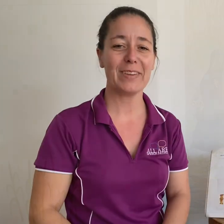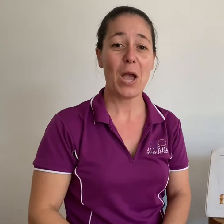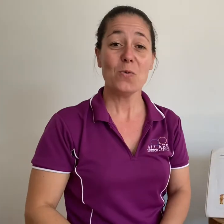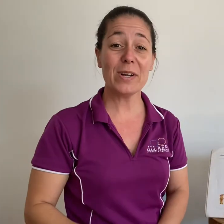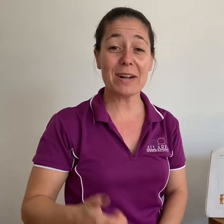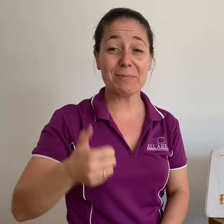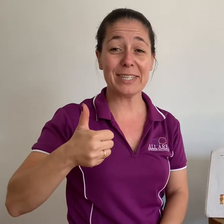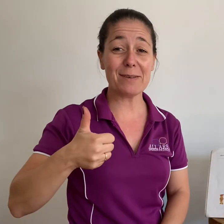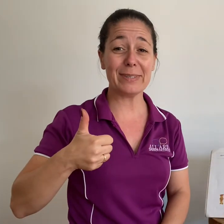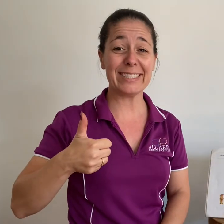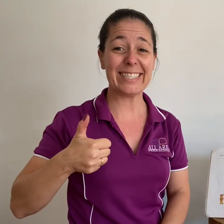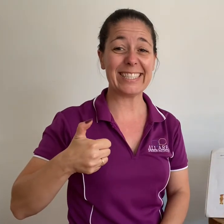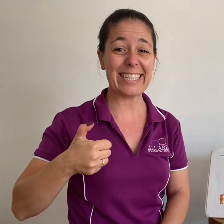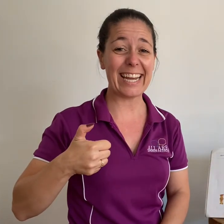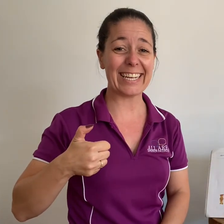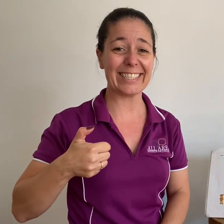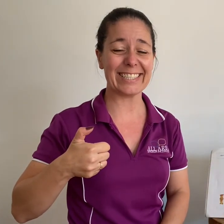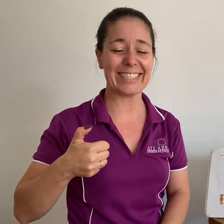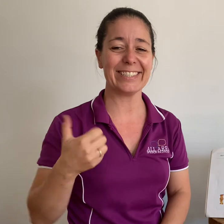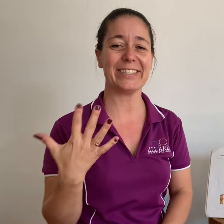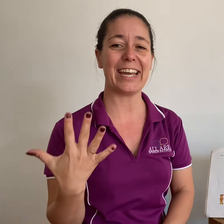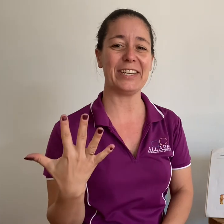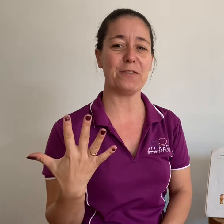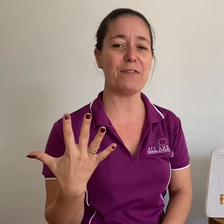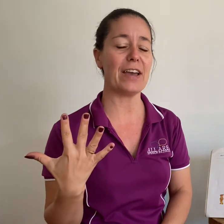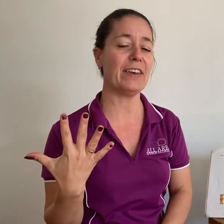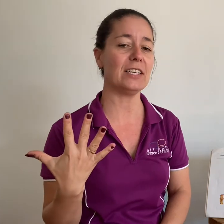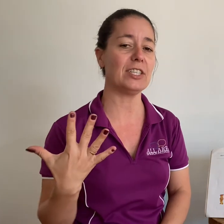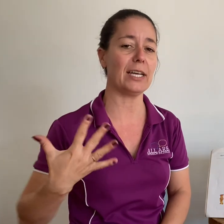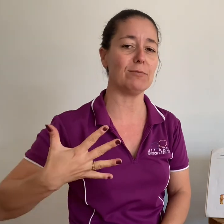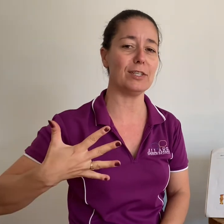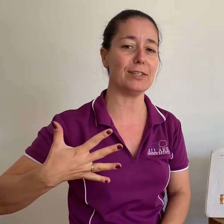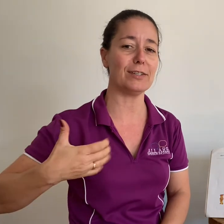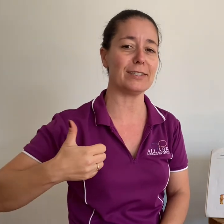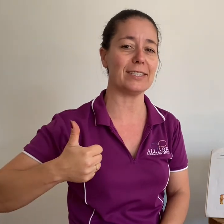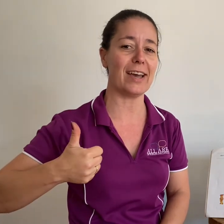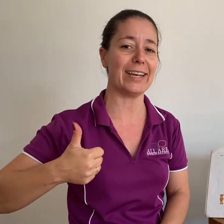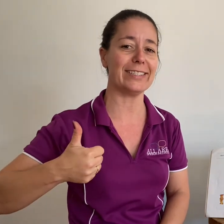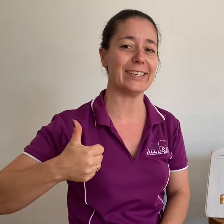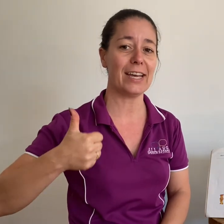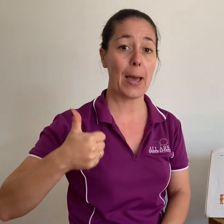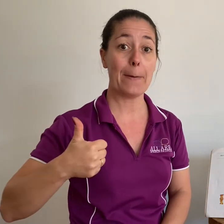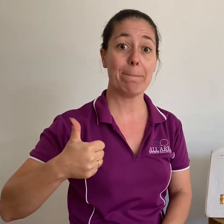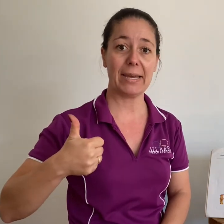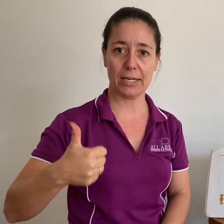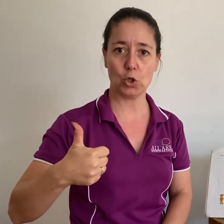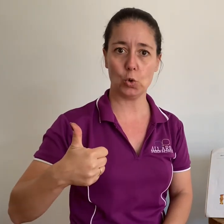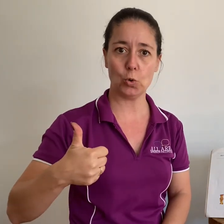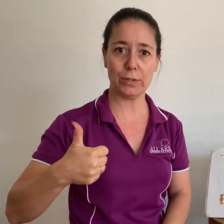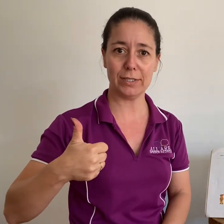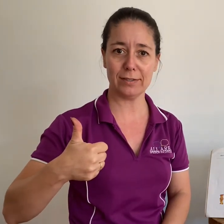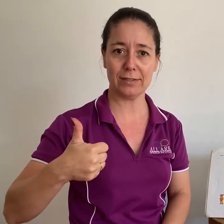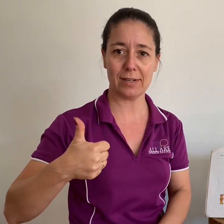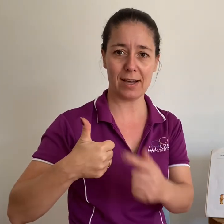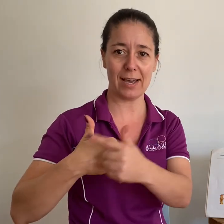we're up to number six so take your five handshake turn on its side make a good sign